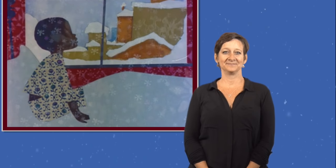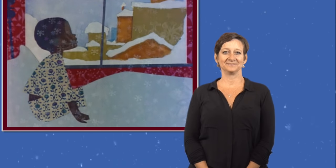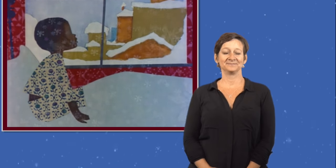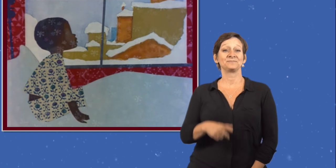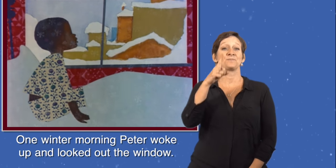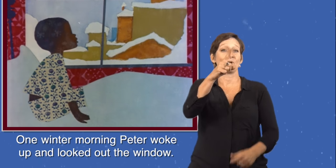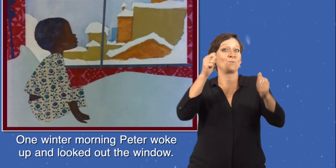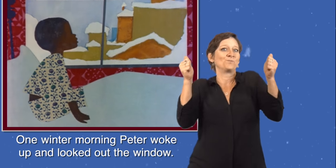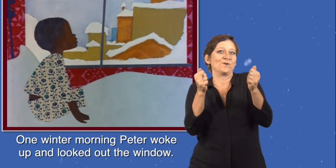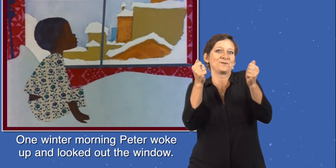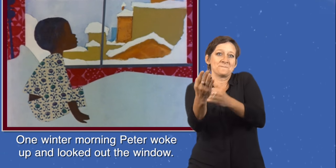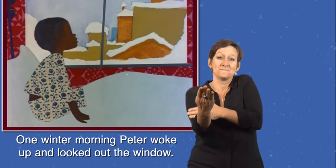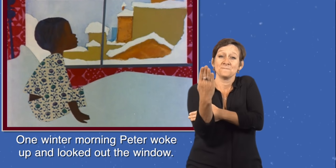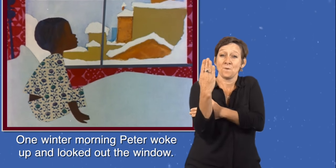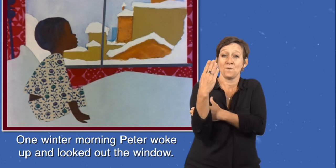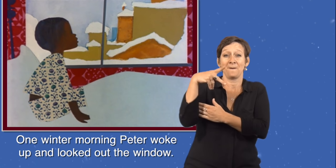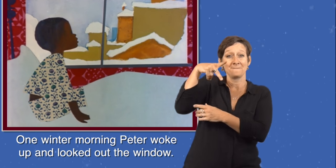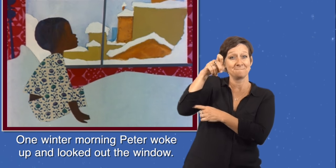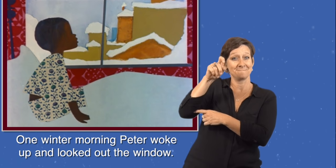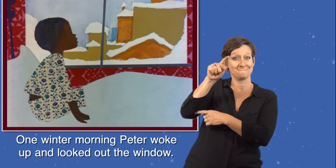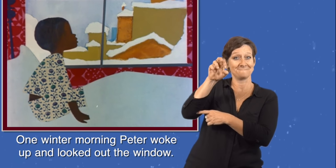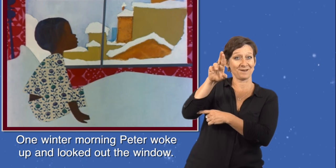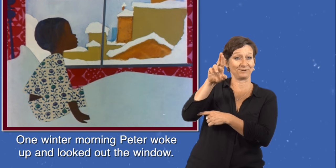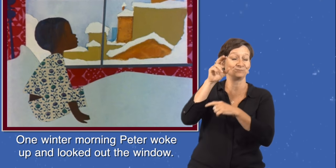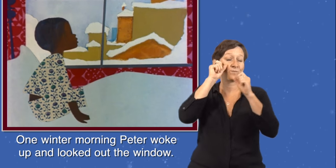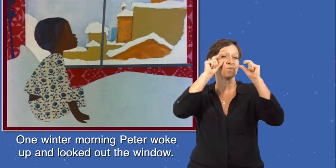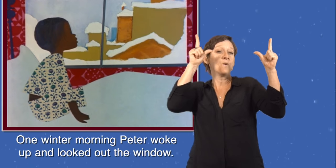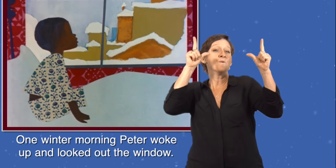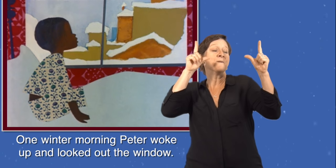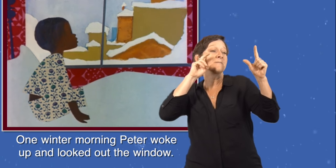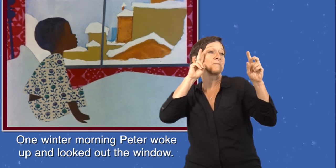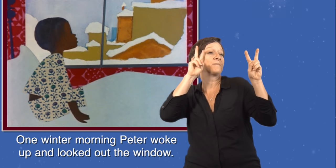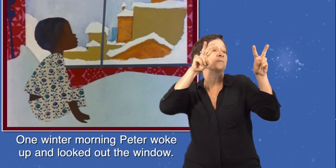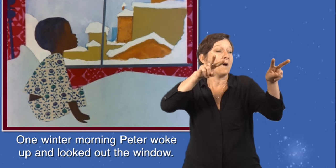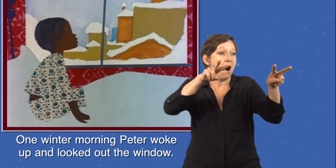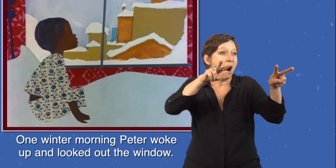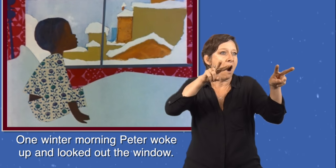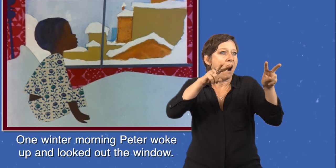One winter morning, Peter woke up and looked out the window.